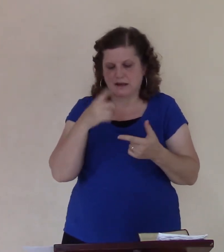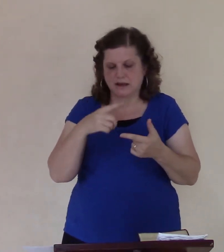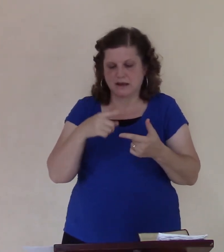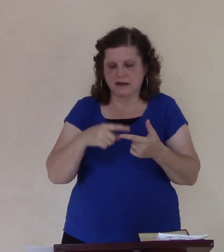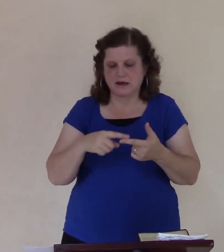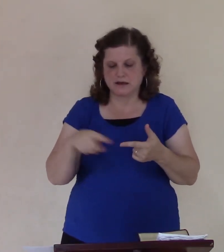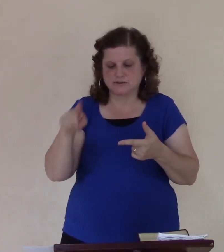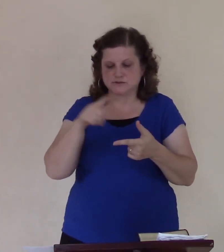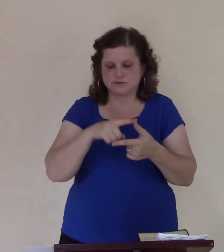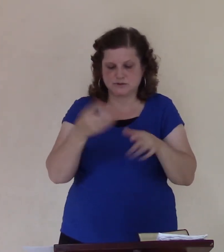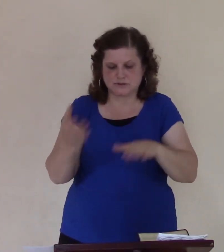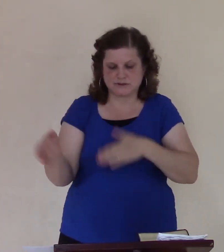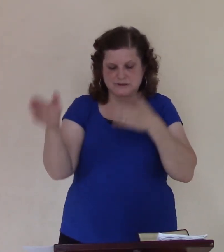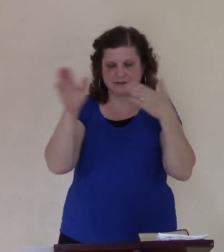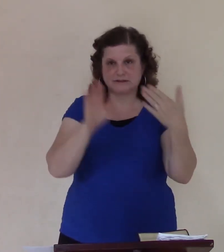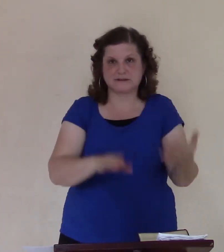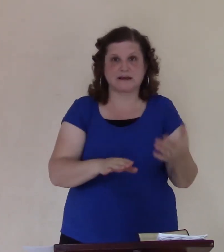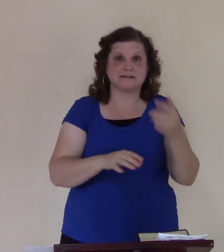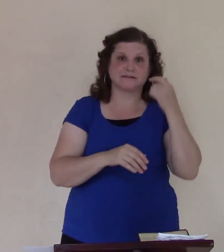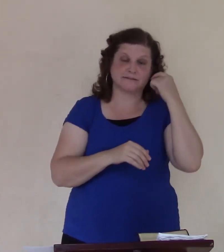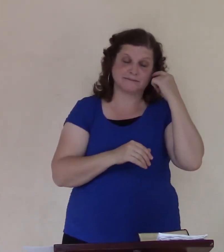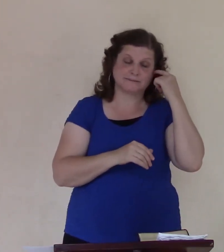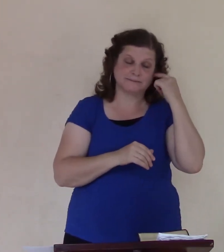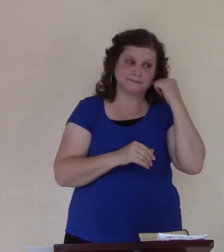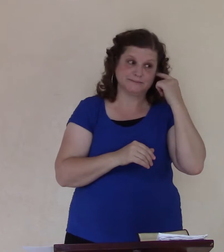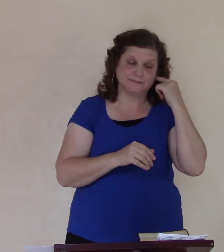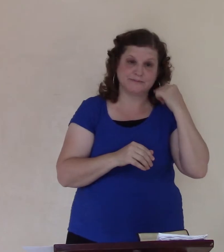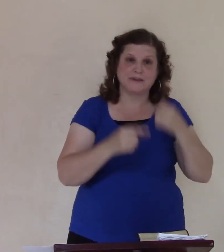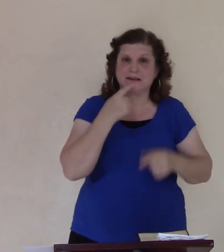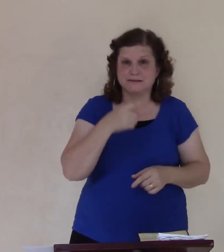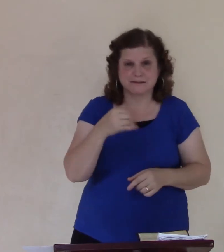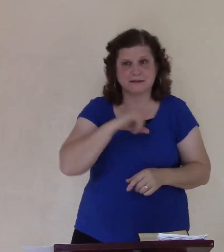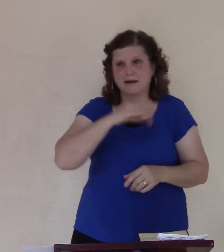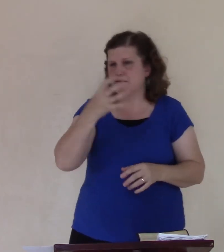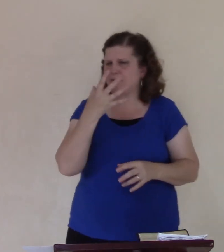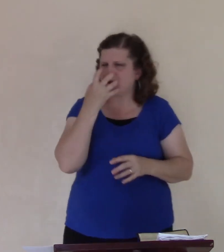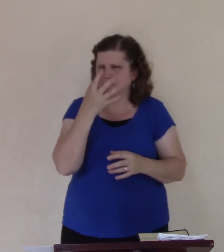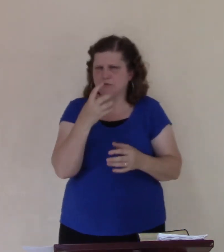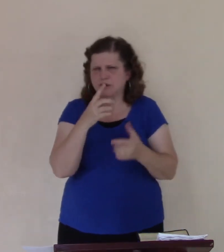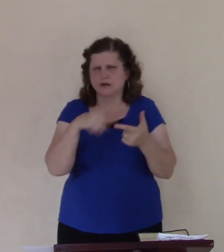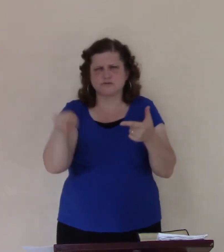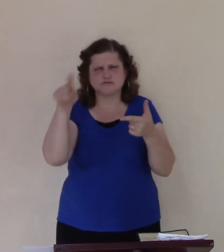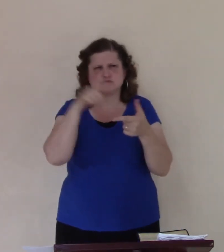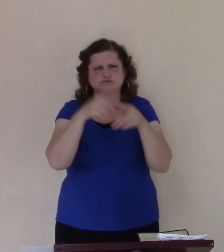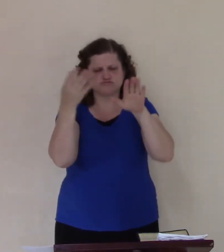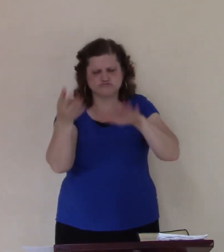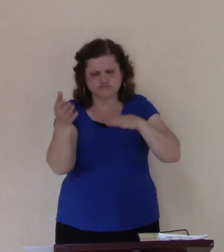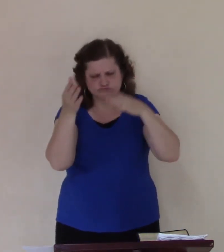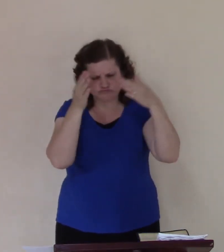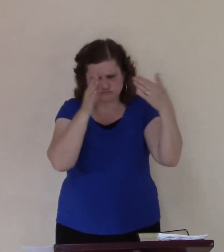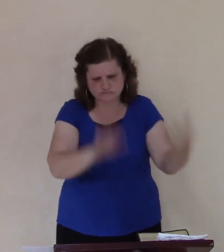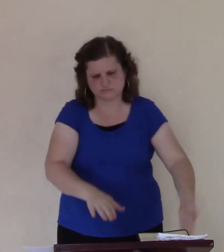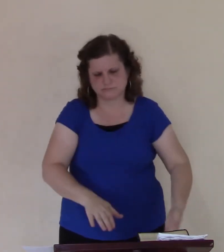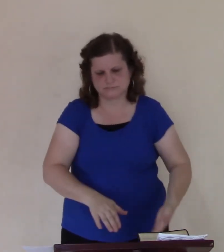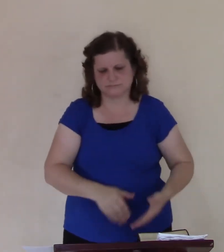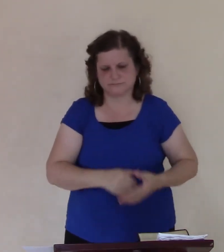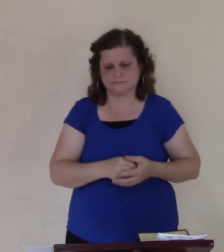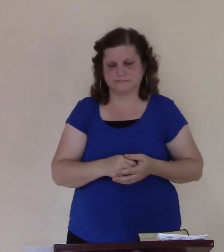He said, yes, even unto death. was angry. Tonight we're looking about being enslaved